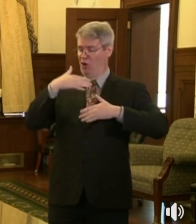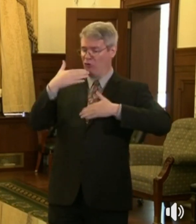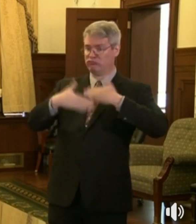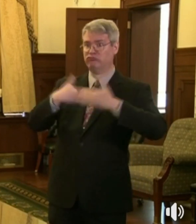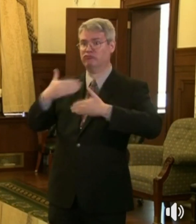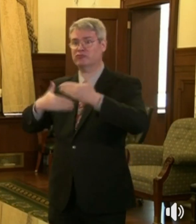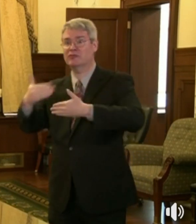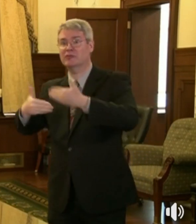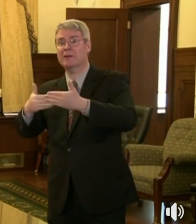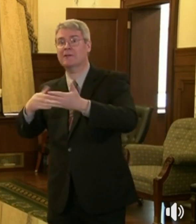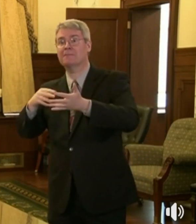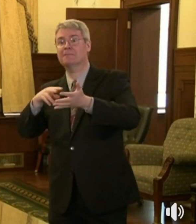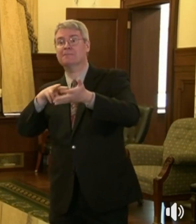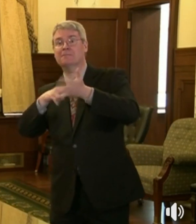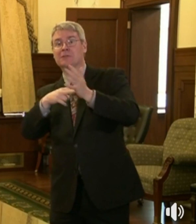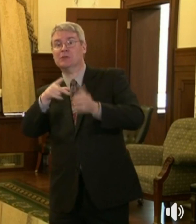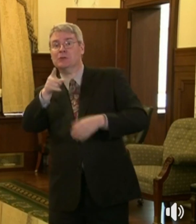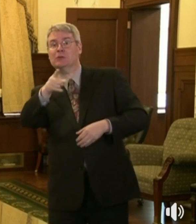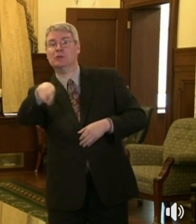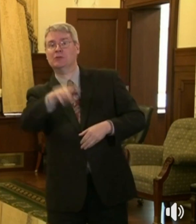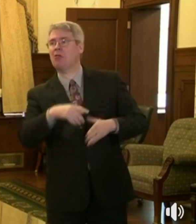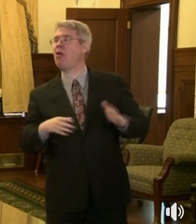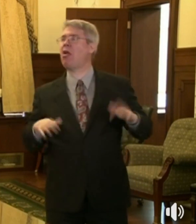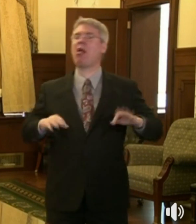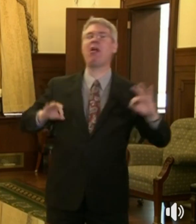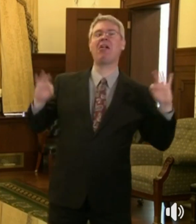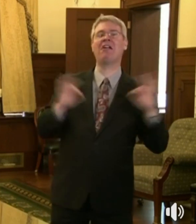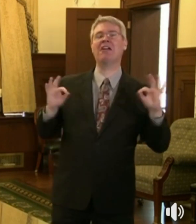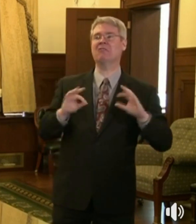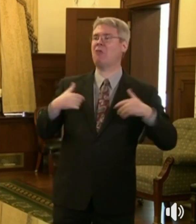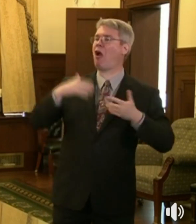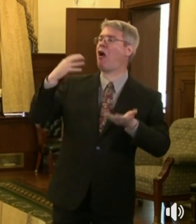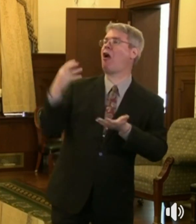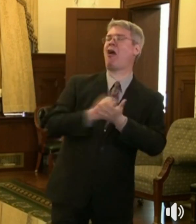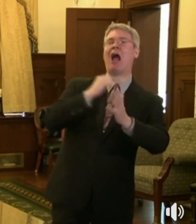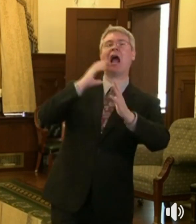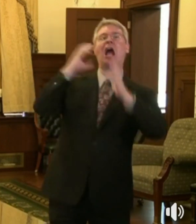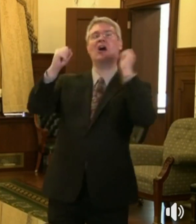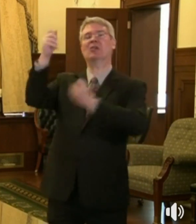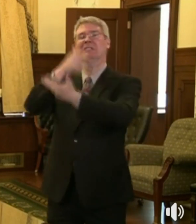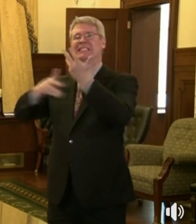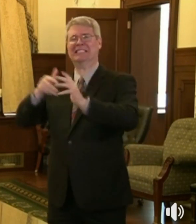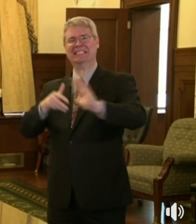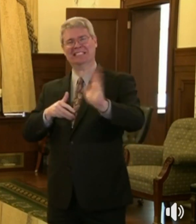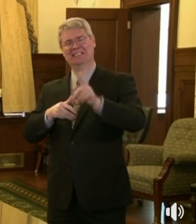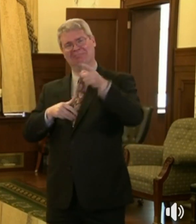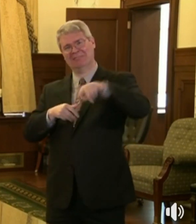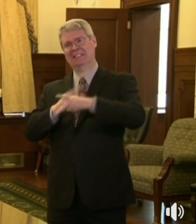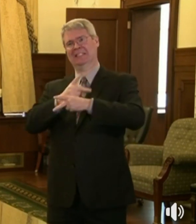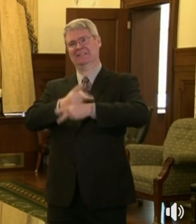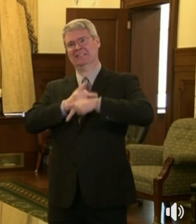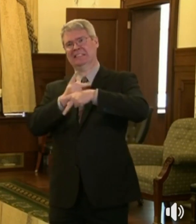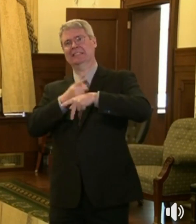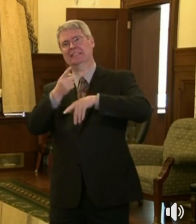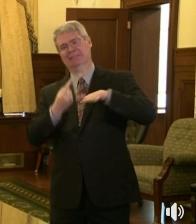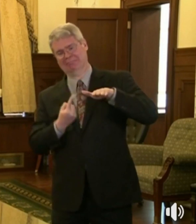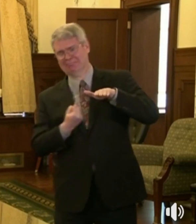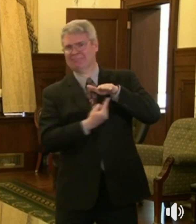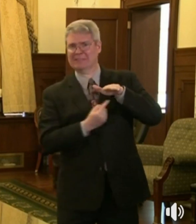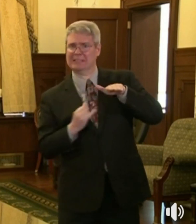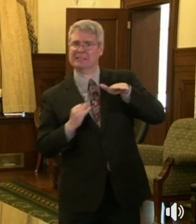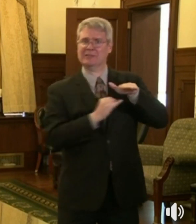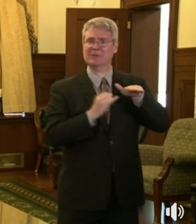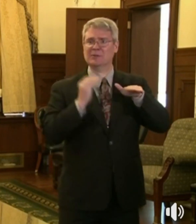coronavirus. That means continue to stay home as much as you can. Keep a safe, social